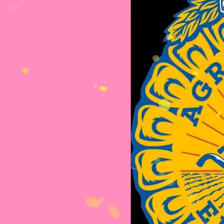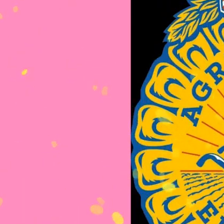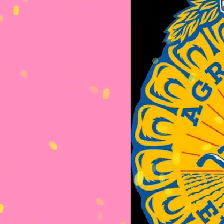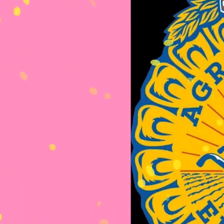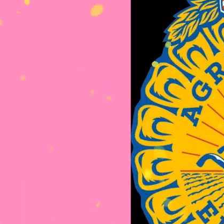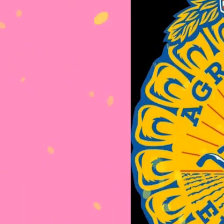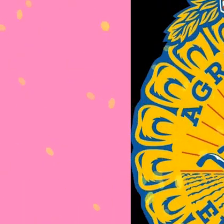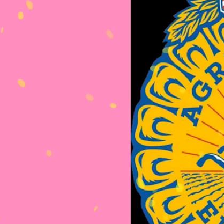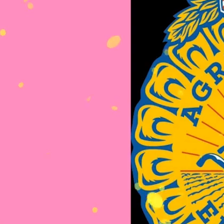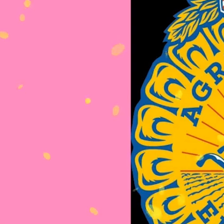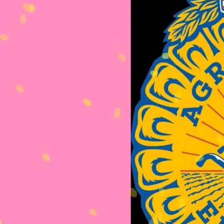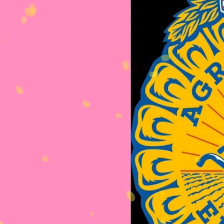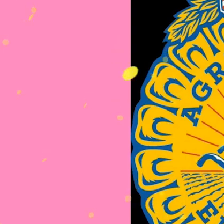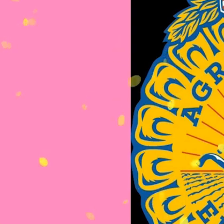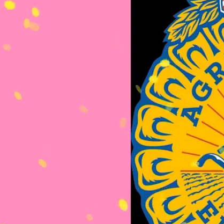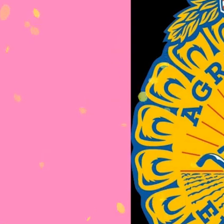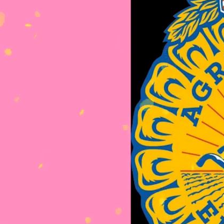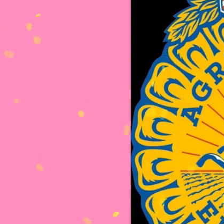We'll see you next